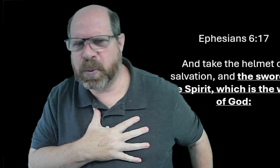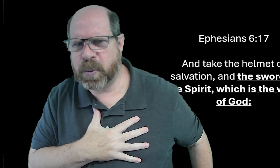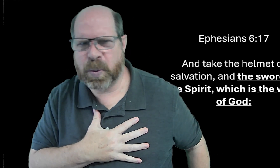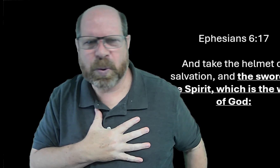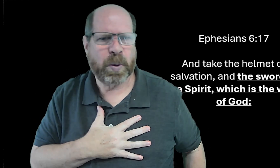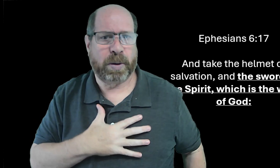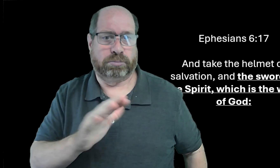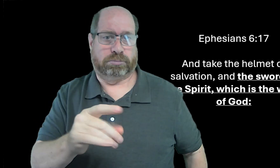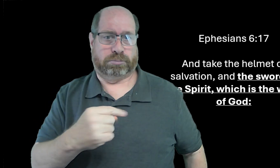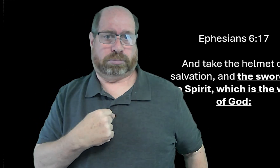by it